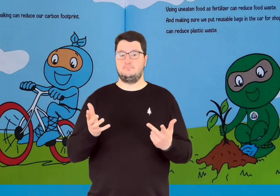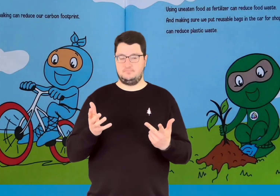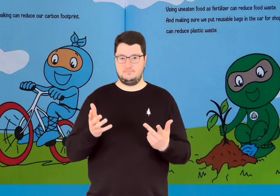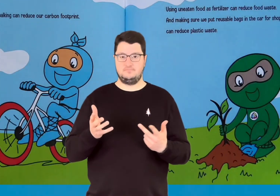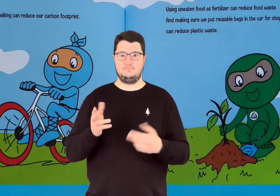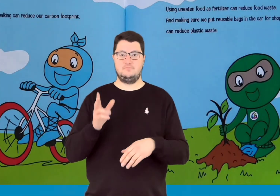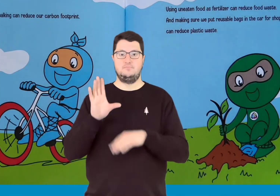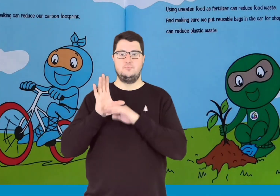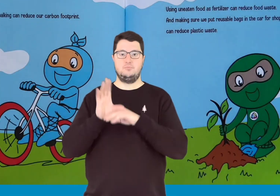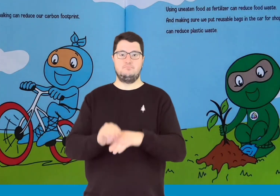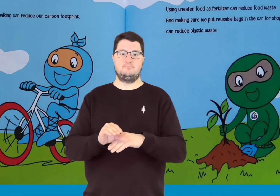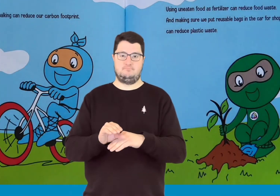Reduce.